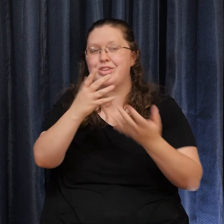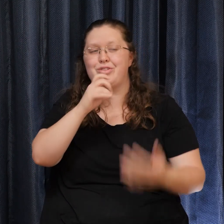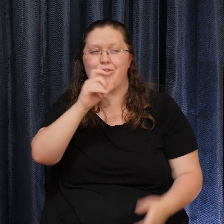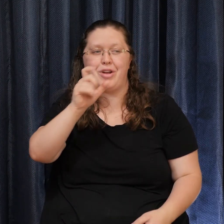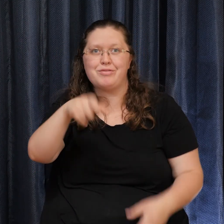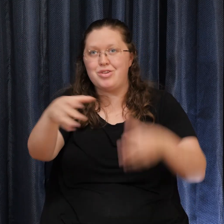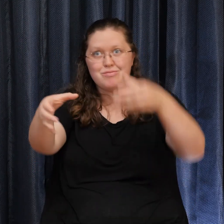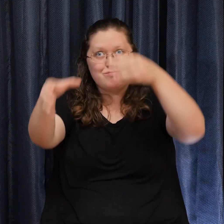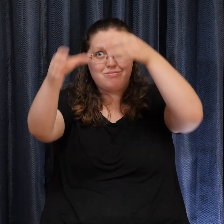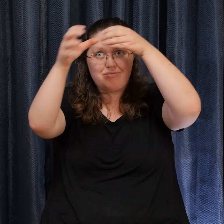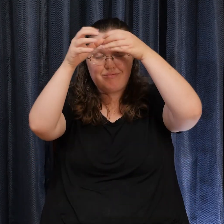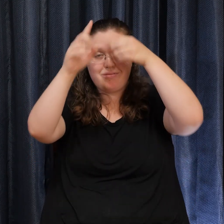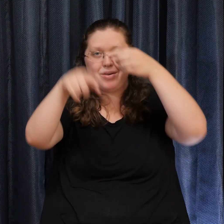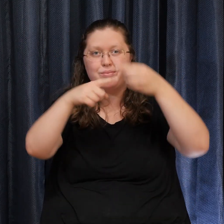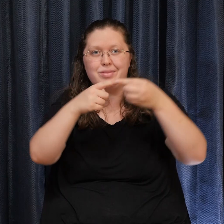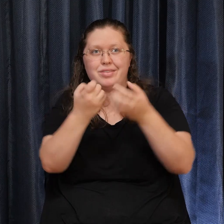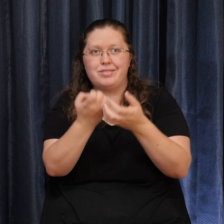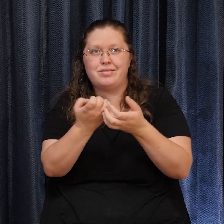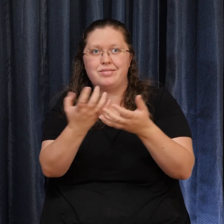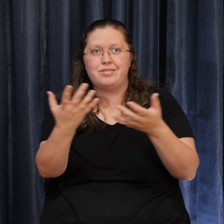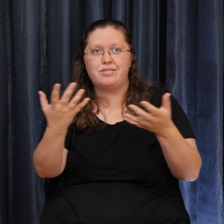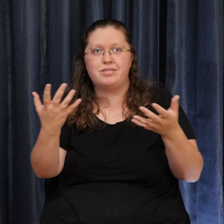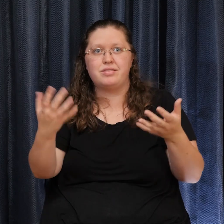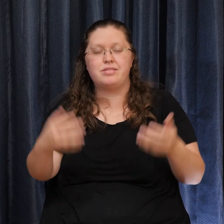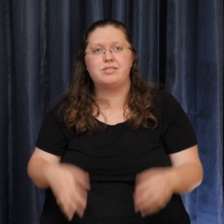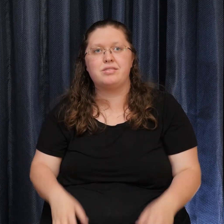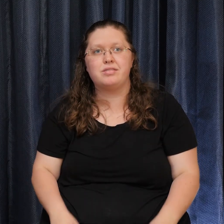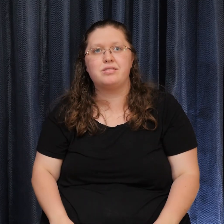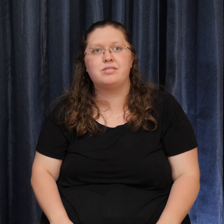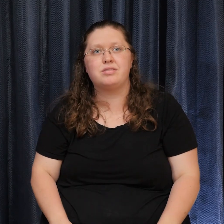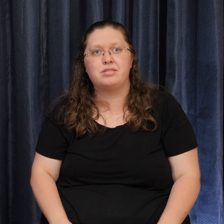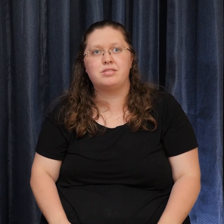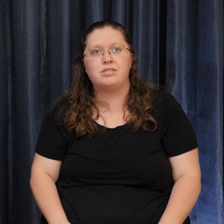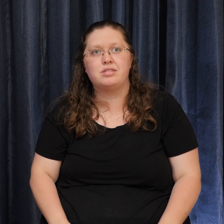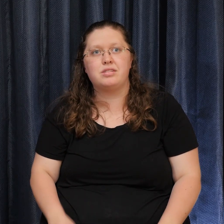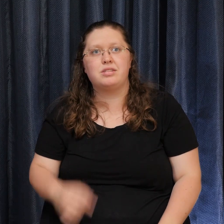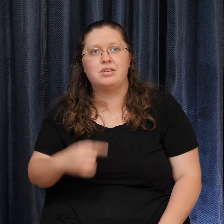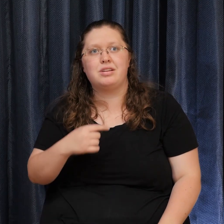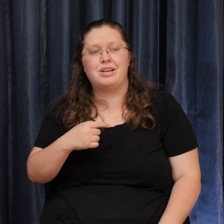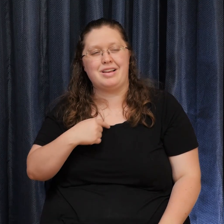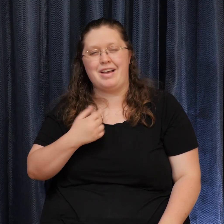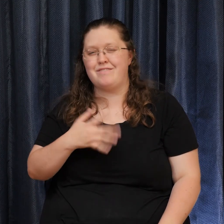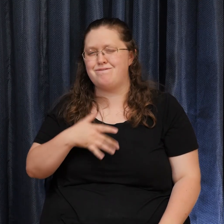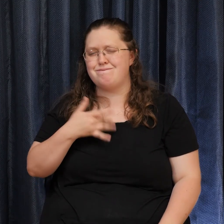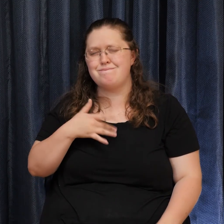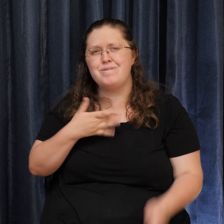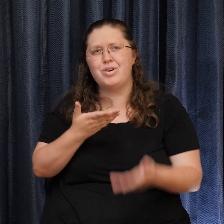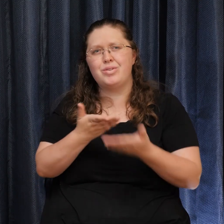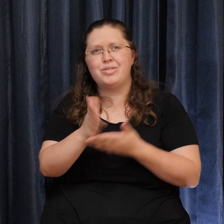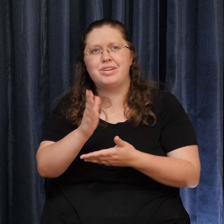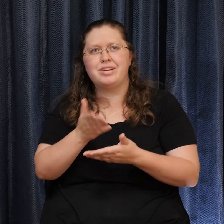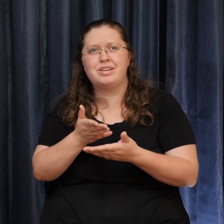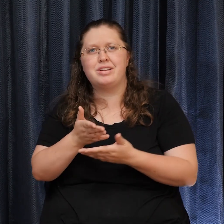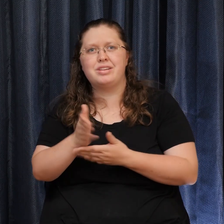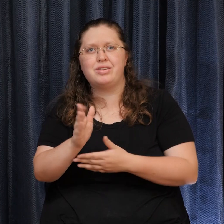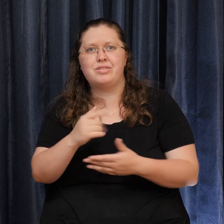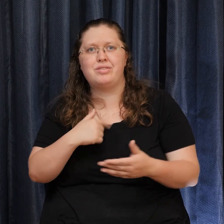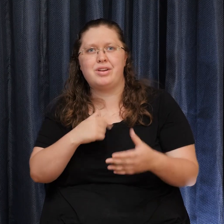And they're telling me And It's alright Alright And I'm saying Don't worry